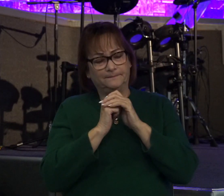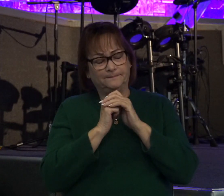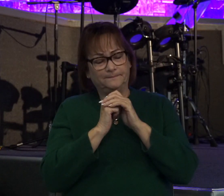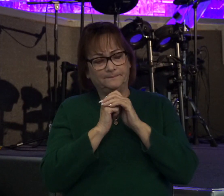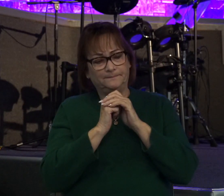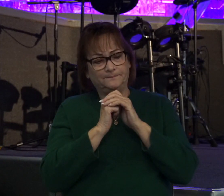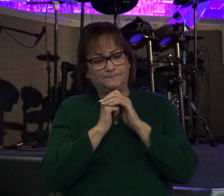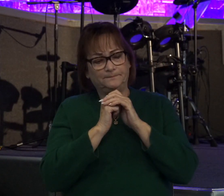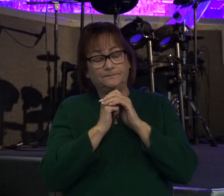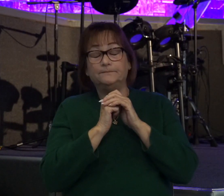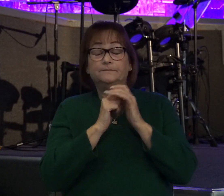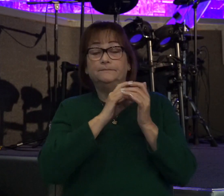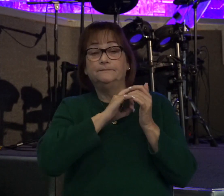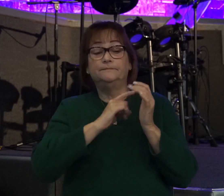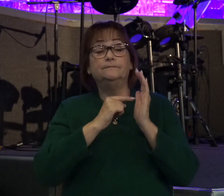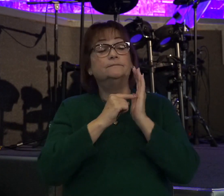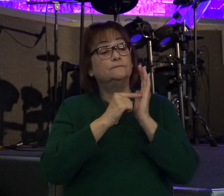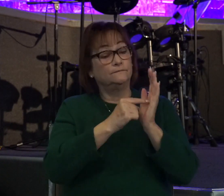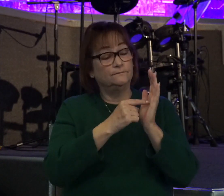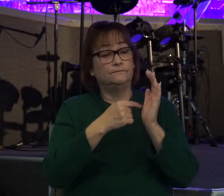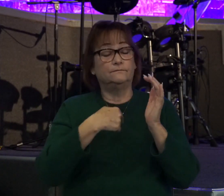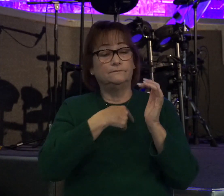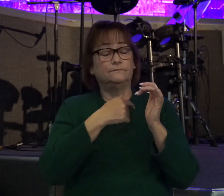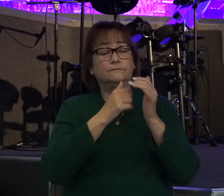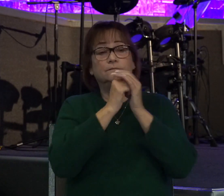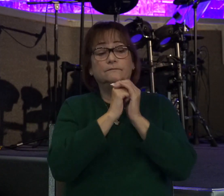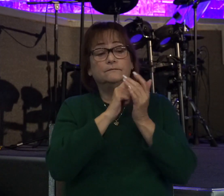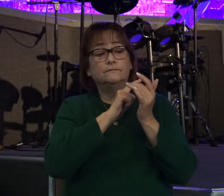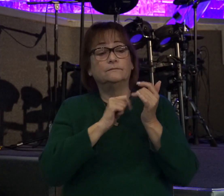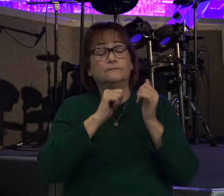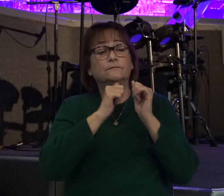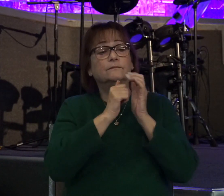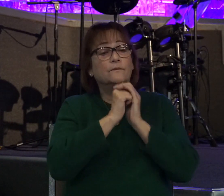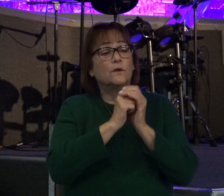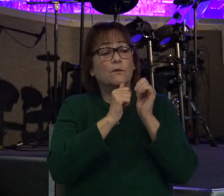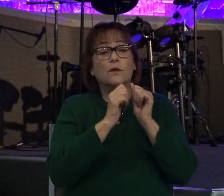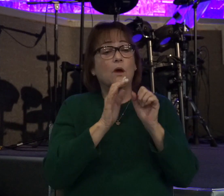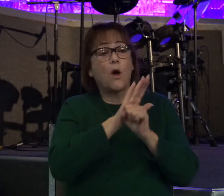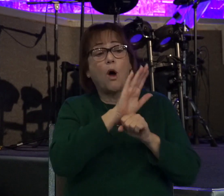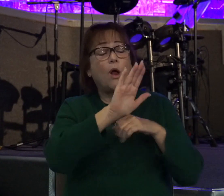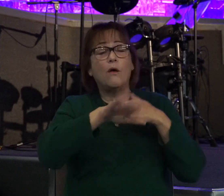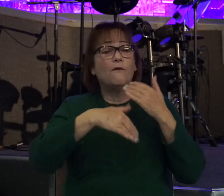But David shows us here that when we worship the Lord we should worship him with all of our might.